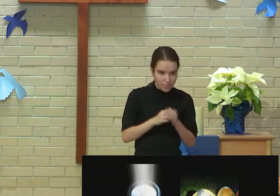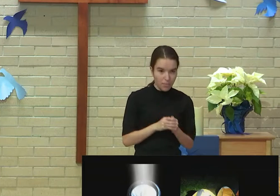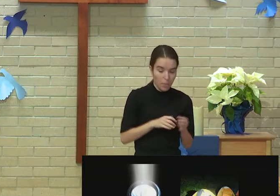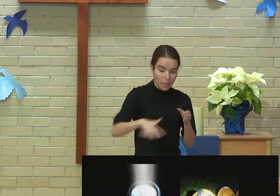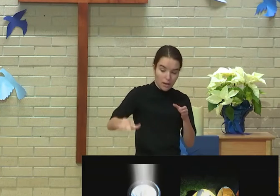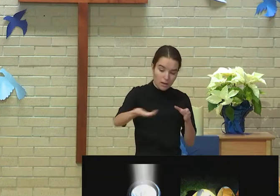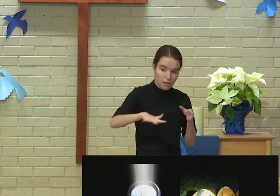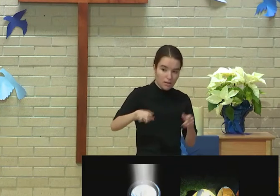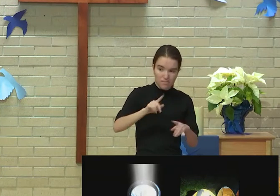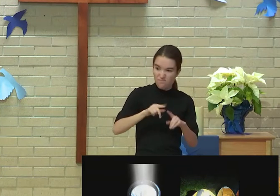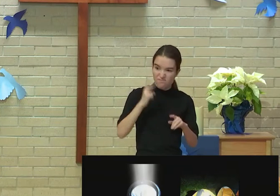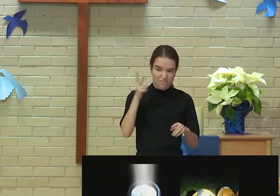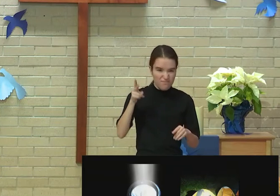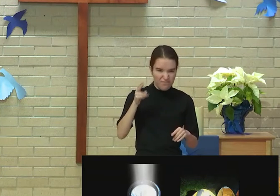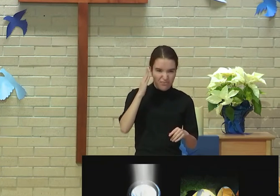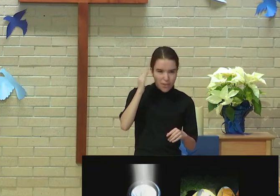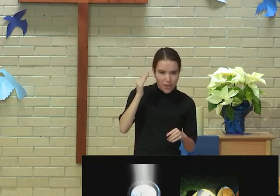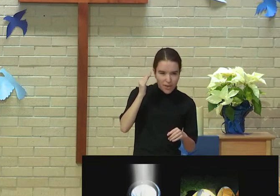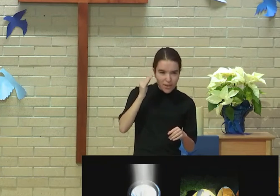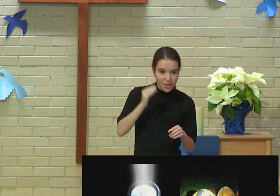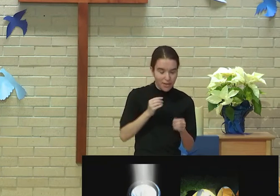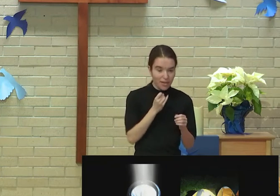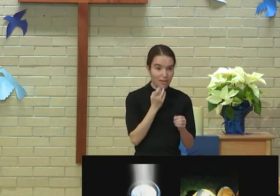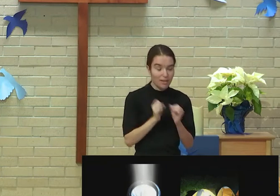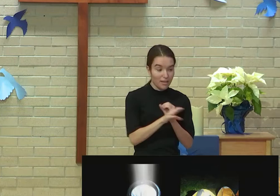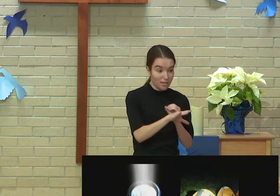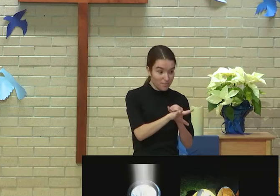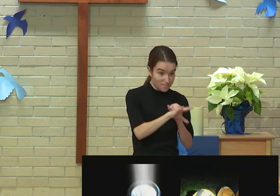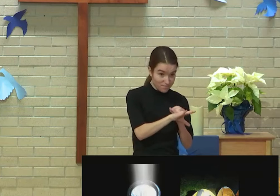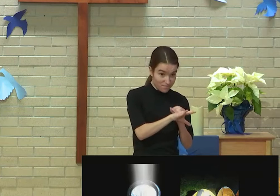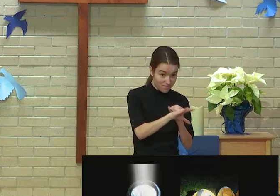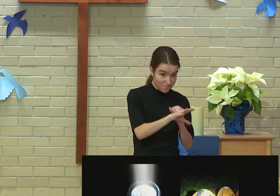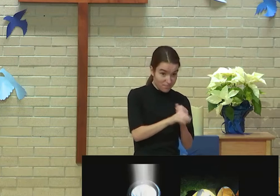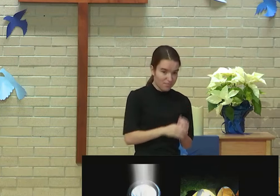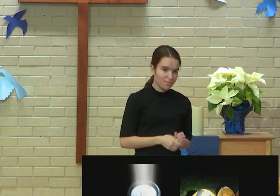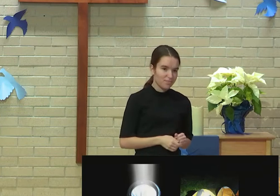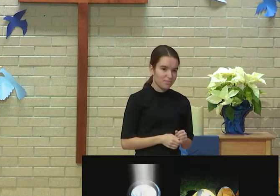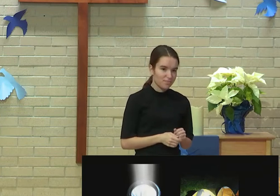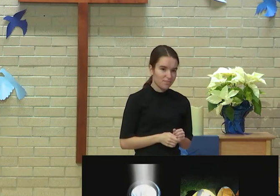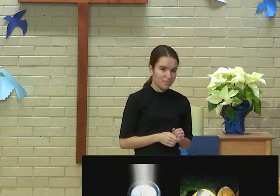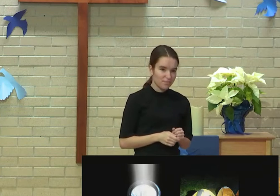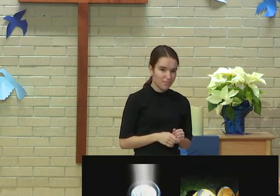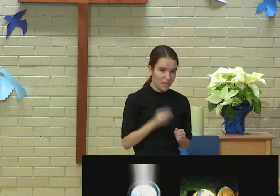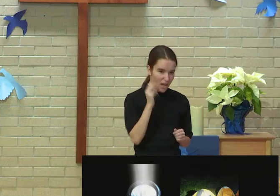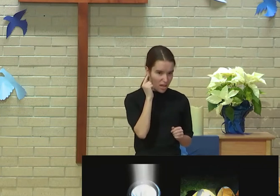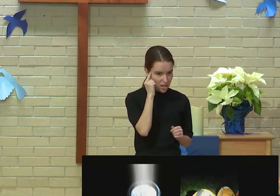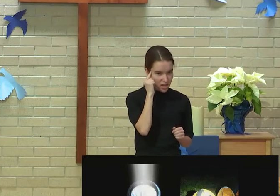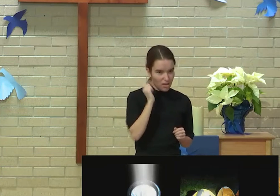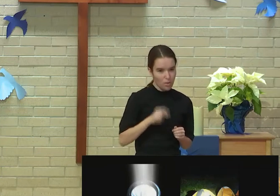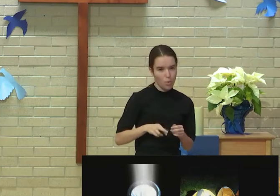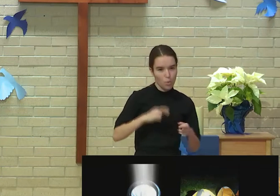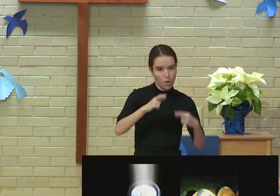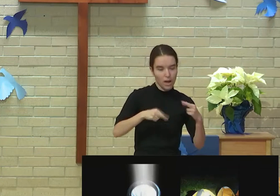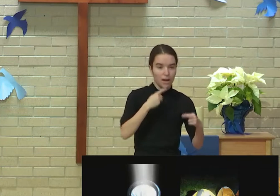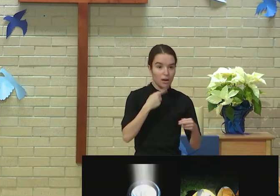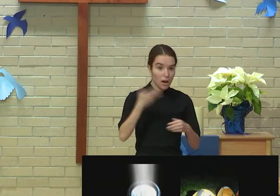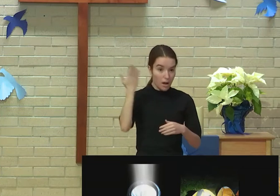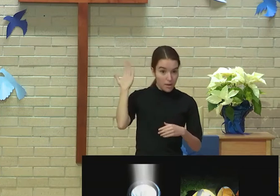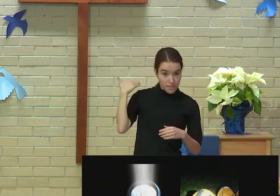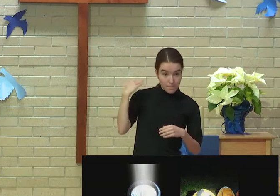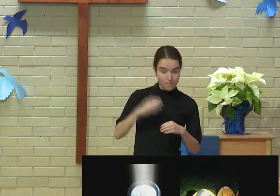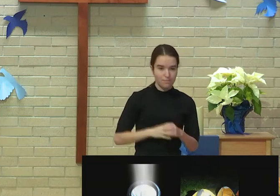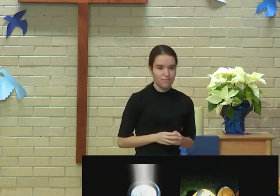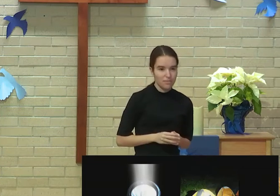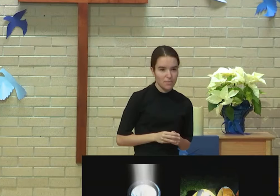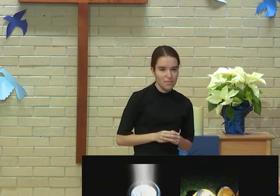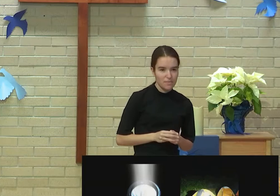around you that you can't see because the flashlight's only focusing on one area. Now if you think about that recycled symbol before, that's kind of one way to think